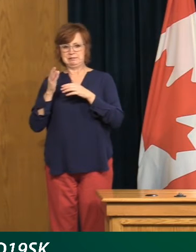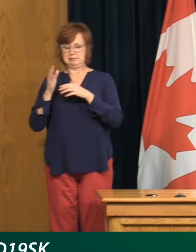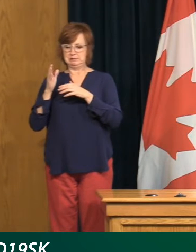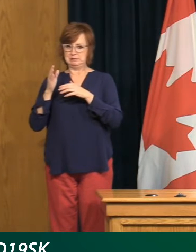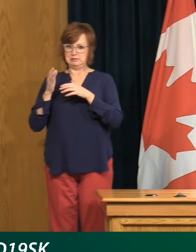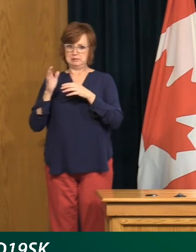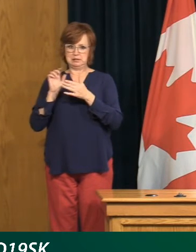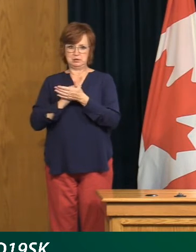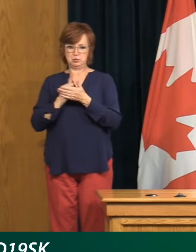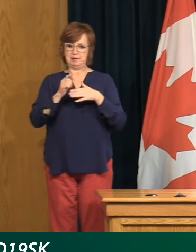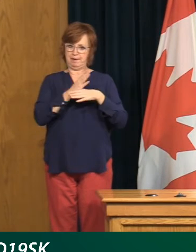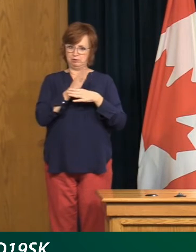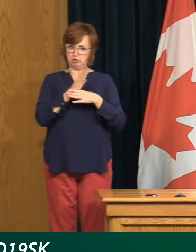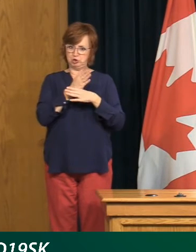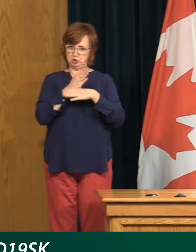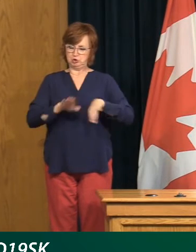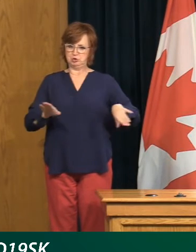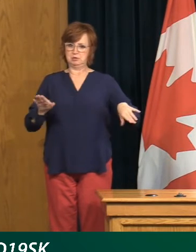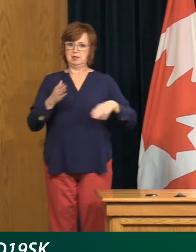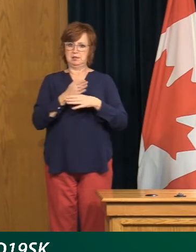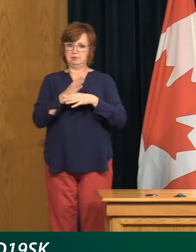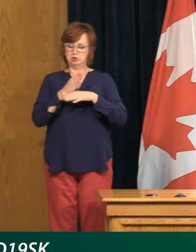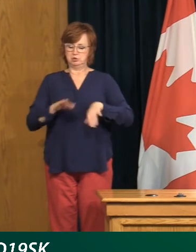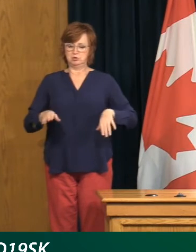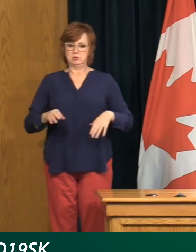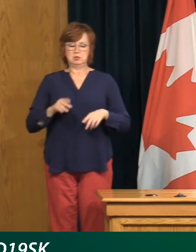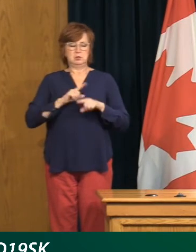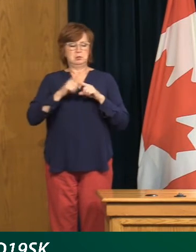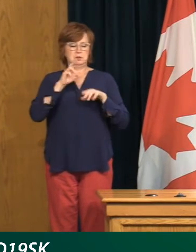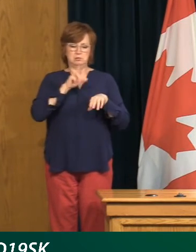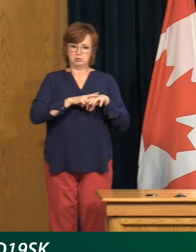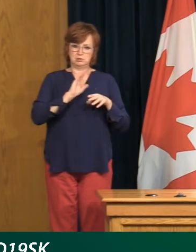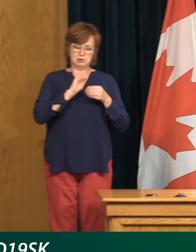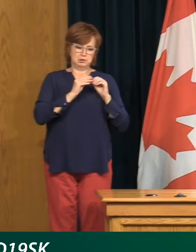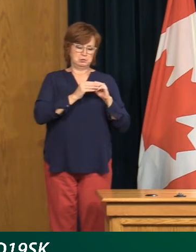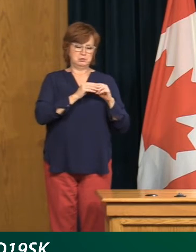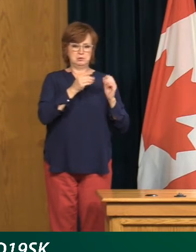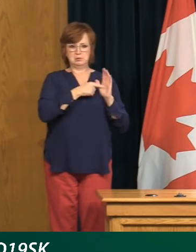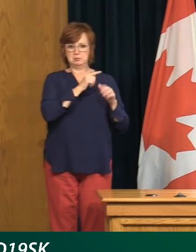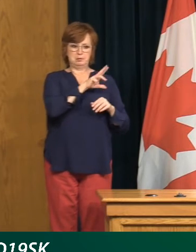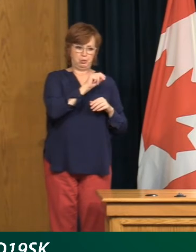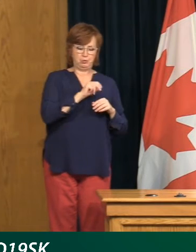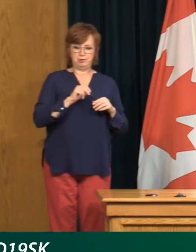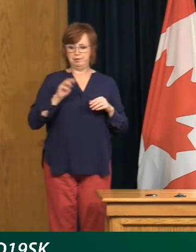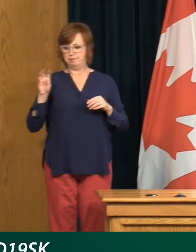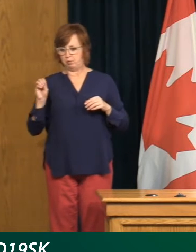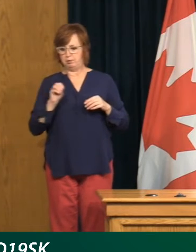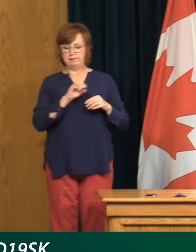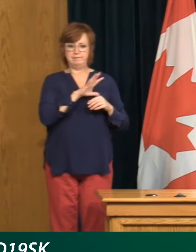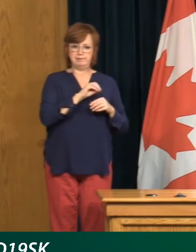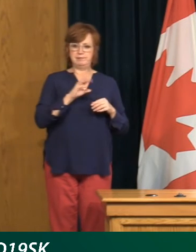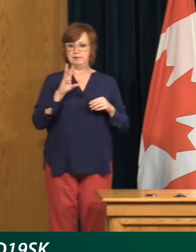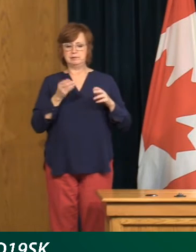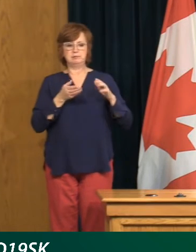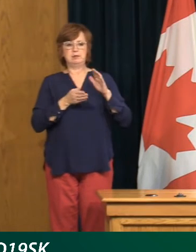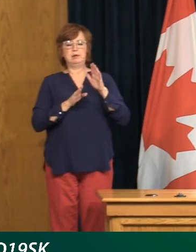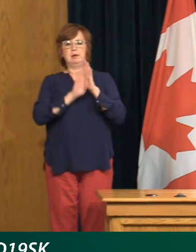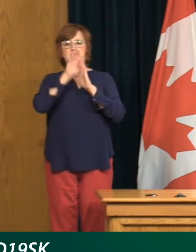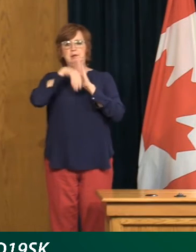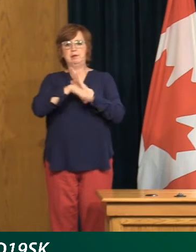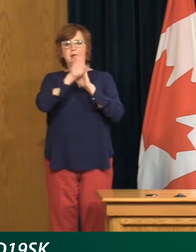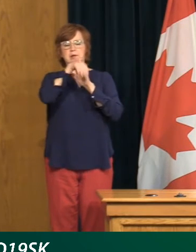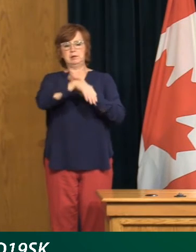this current week. And as I said before, because our case numbers fluctuate, you know, 30, 40, 50, 60, we –